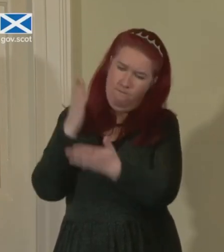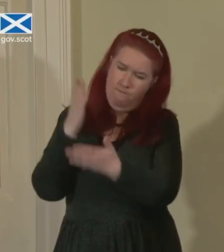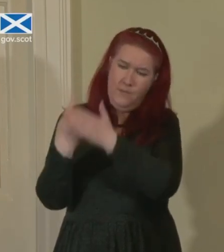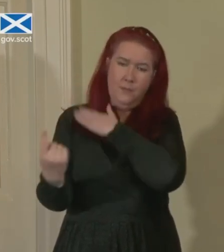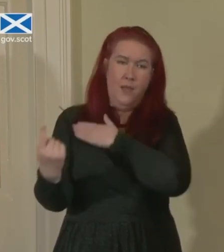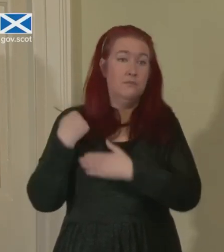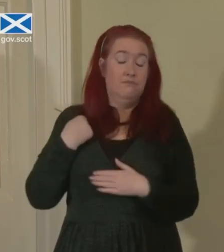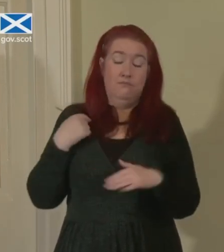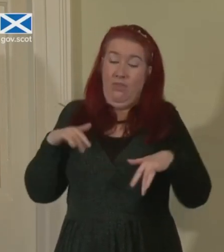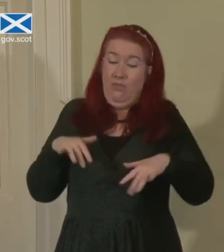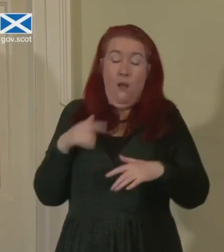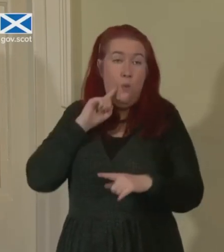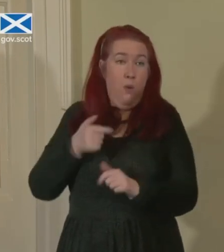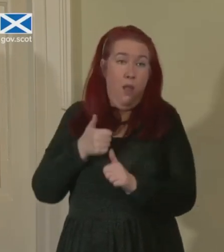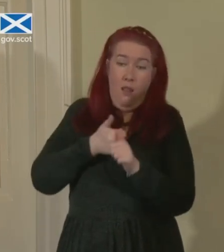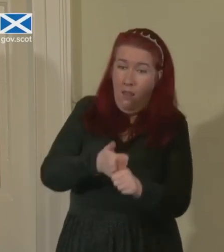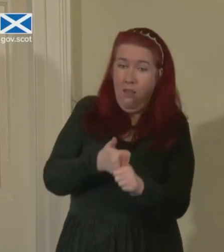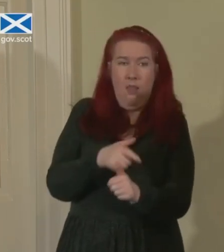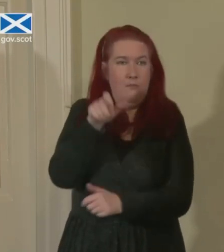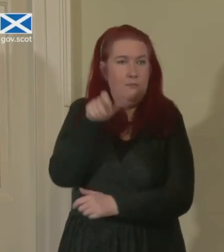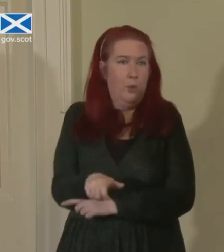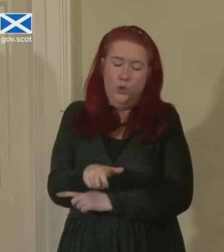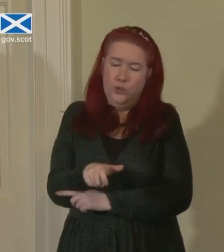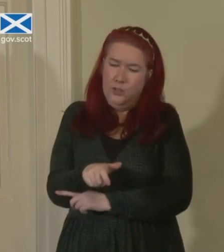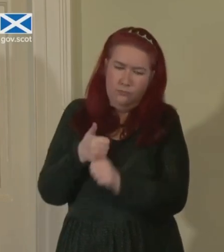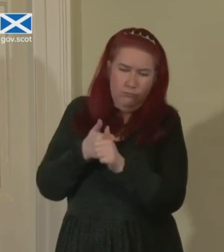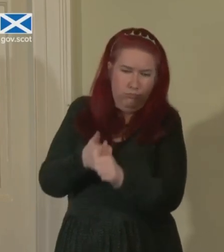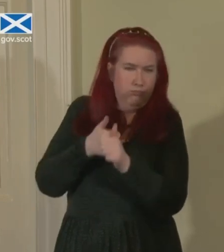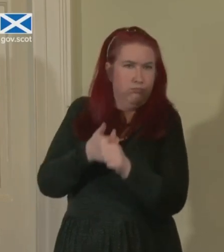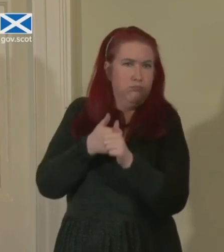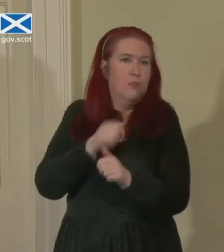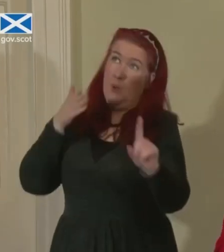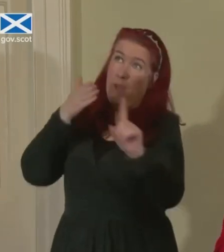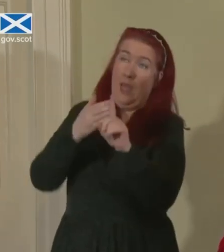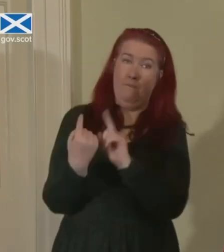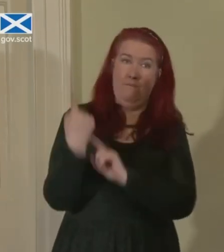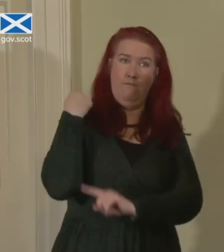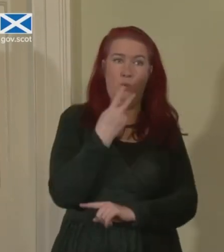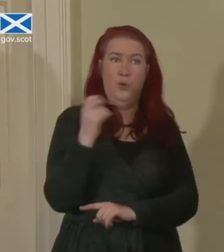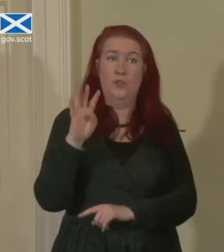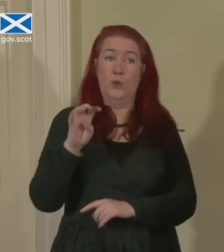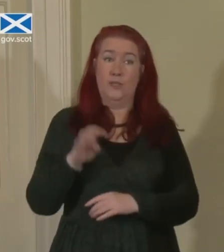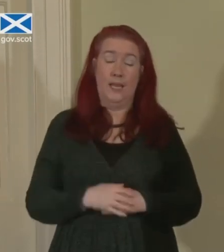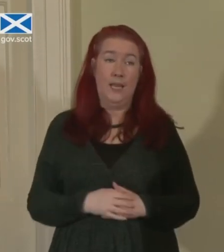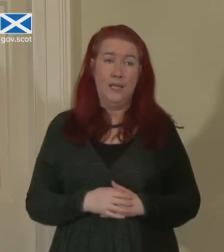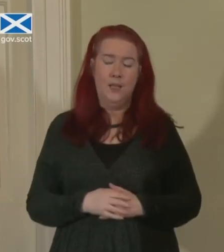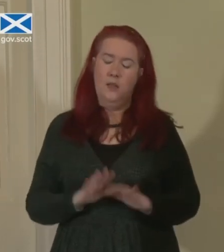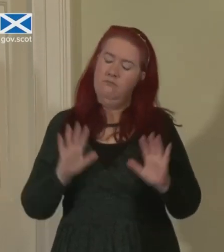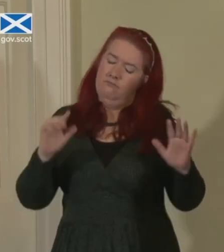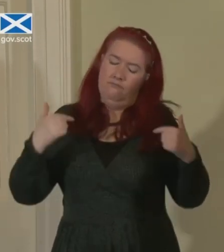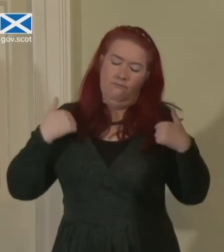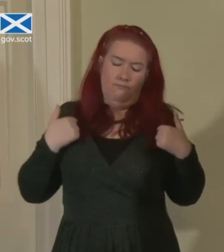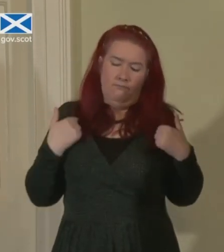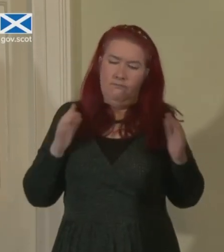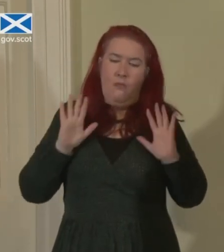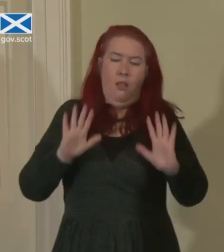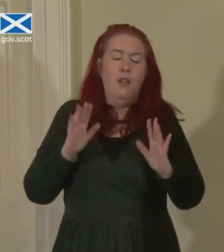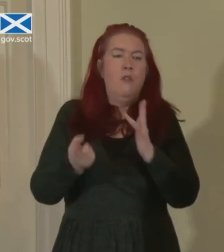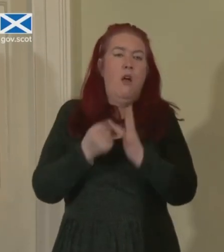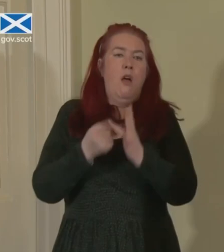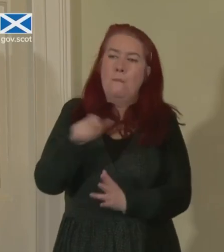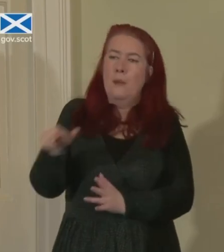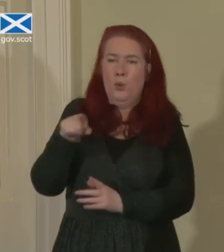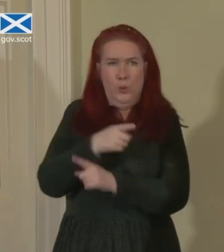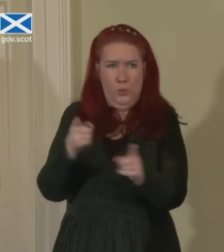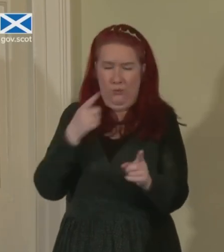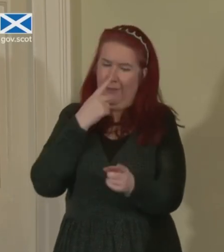And I'll be there cheering him or her on every single step of the way. I'll leave other people to be the judge of my